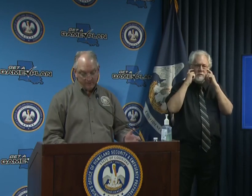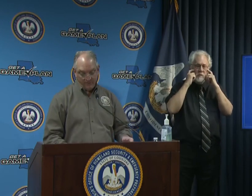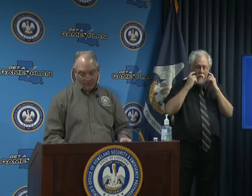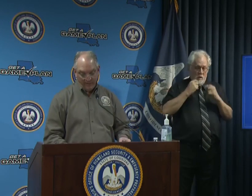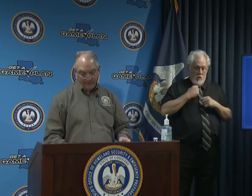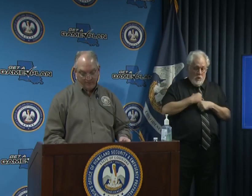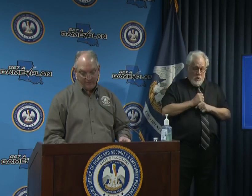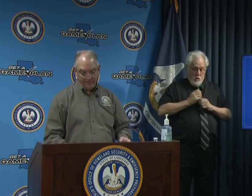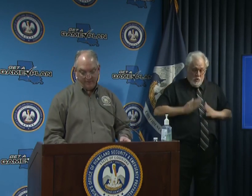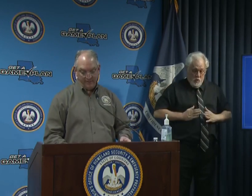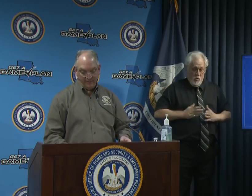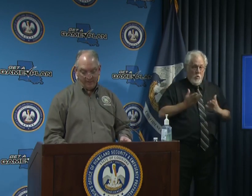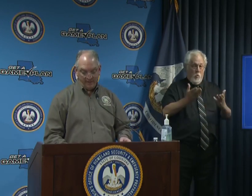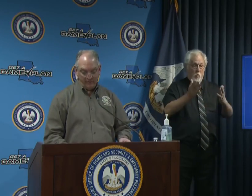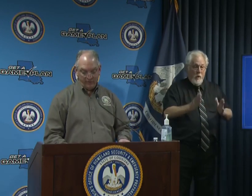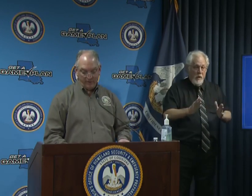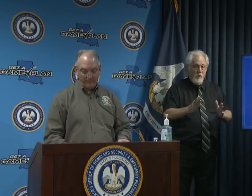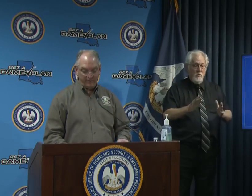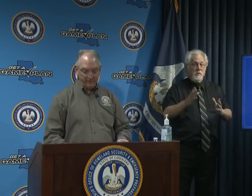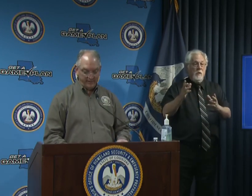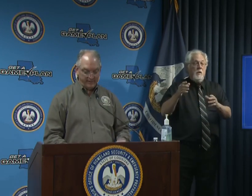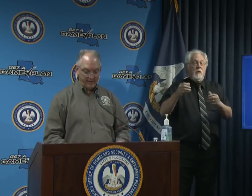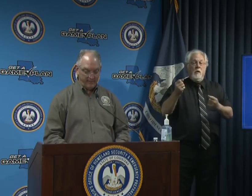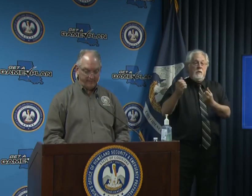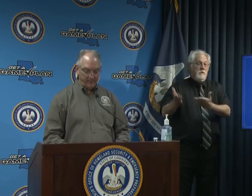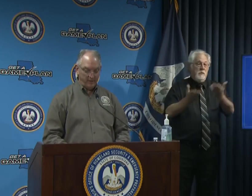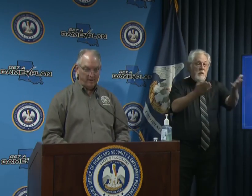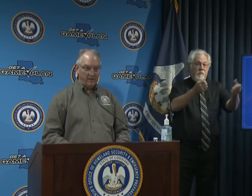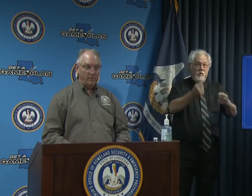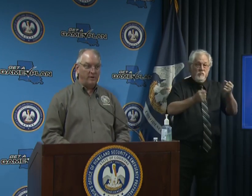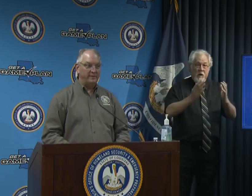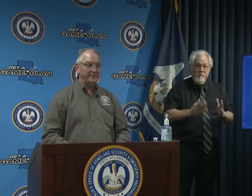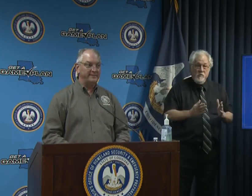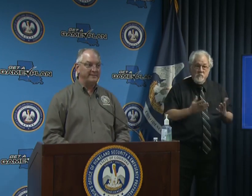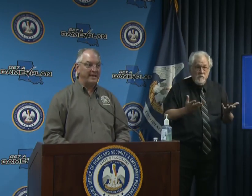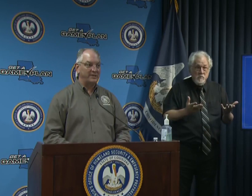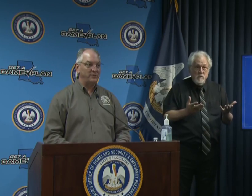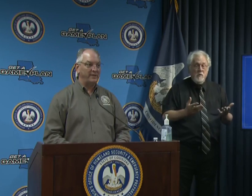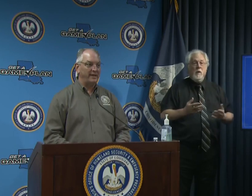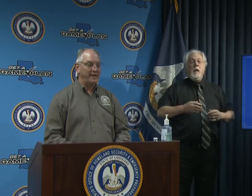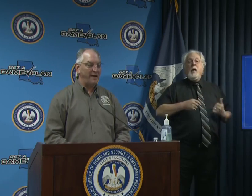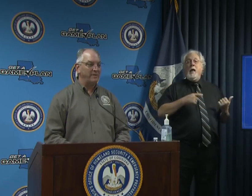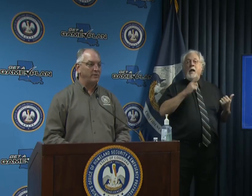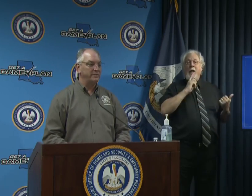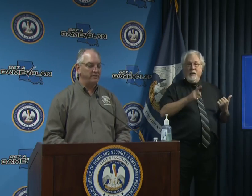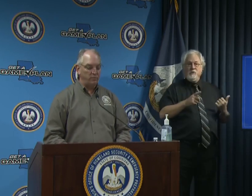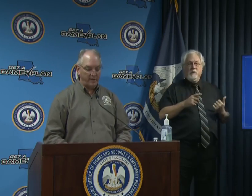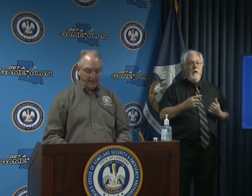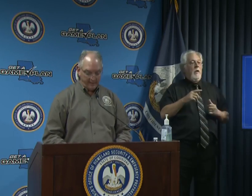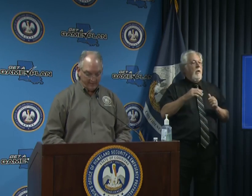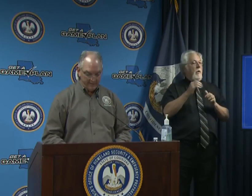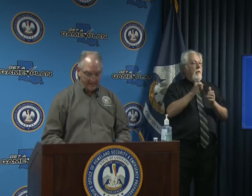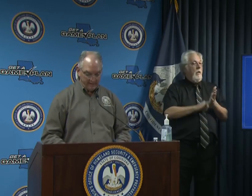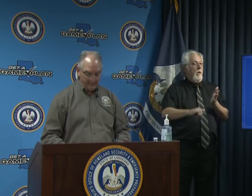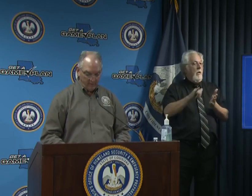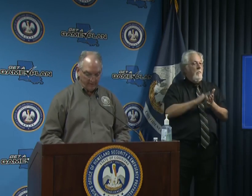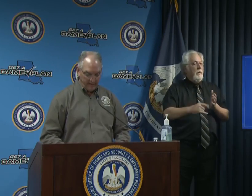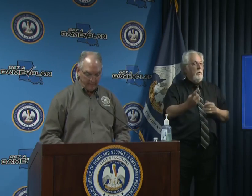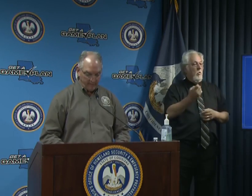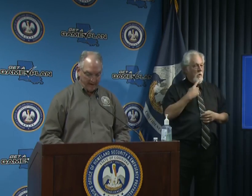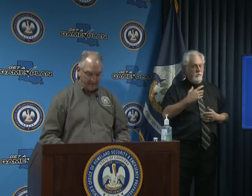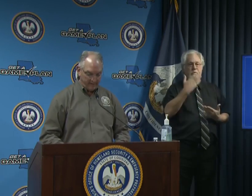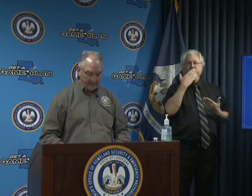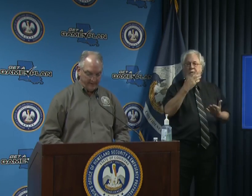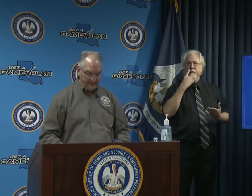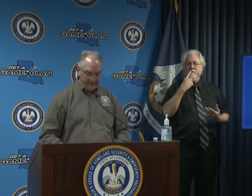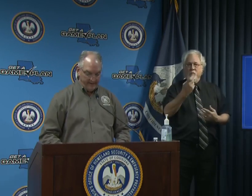preparers the waiters delivery drivers etc well this is actually a common question that we're getting these days and i want to